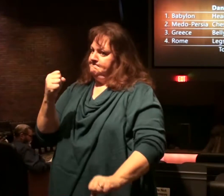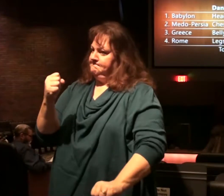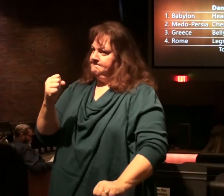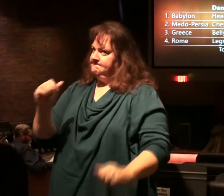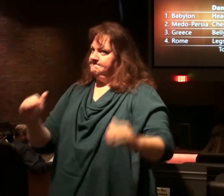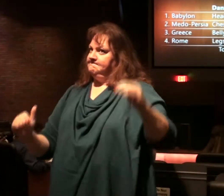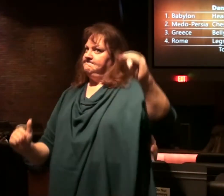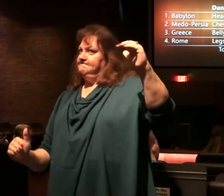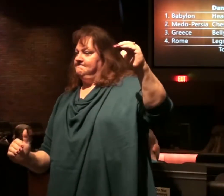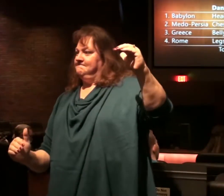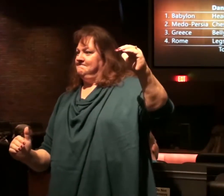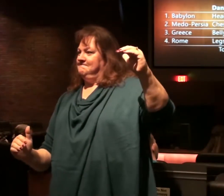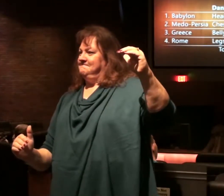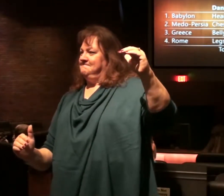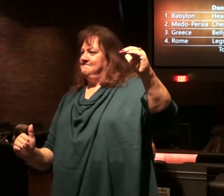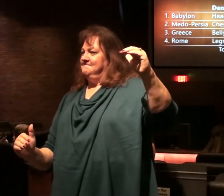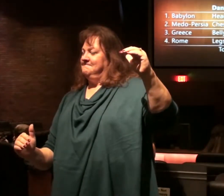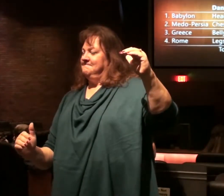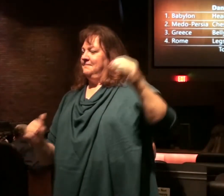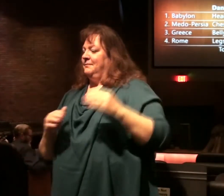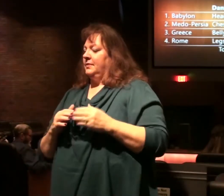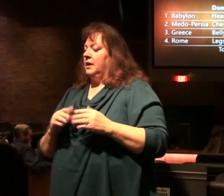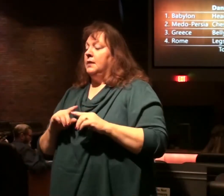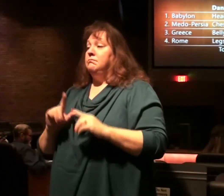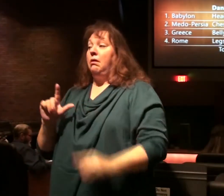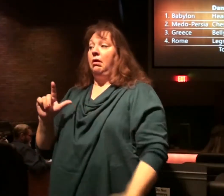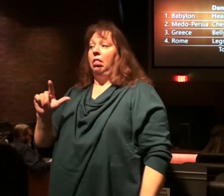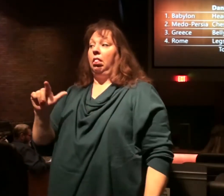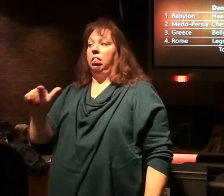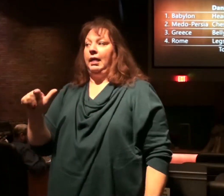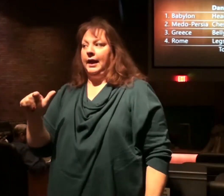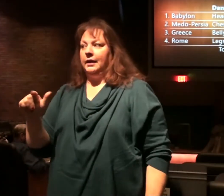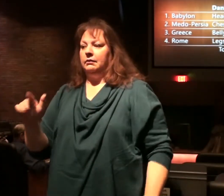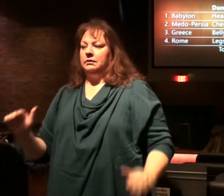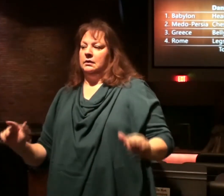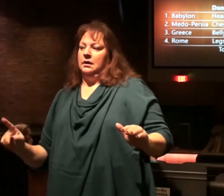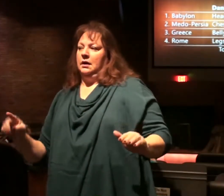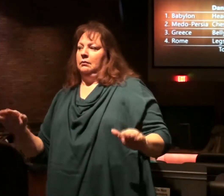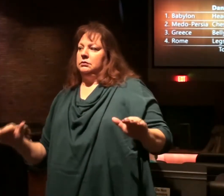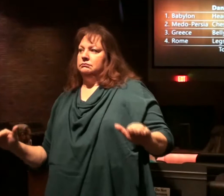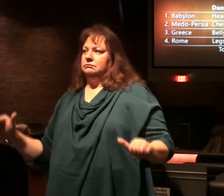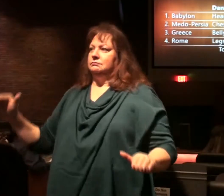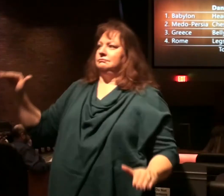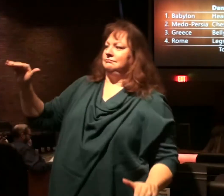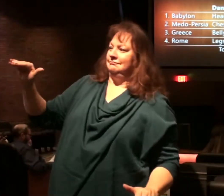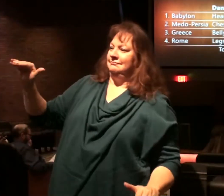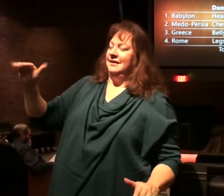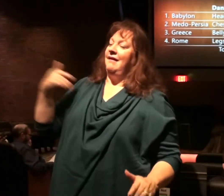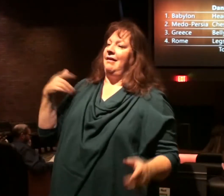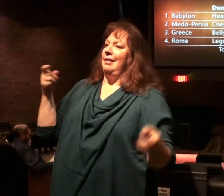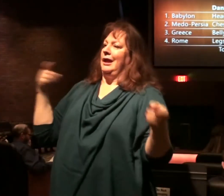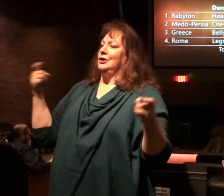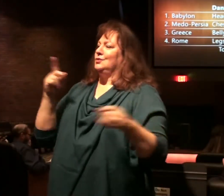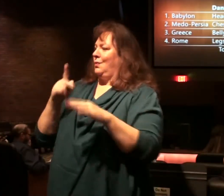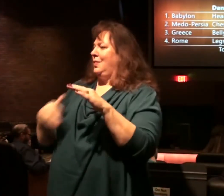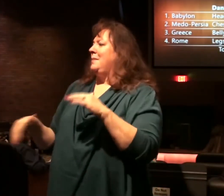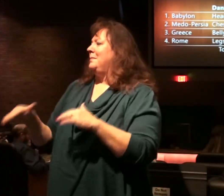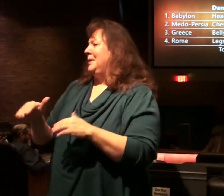in this combined empire, Medo-Persian. But later then, the Persians became stronger, and they dominated the empire.